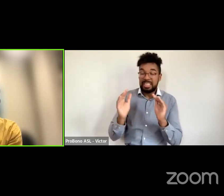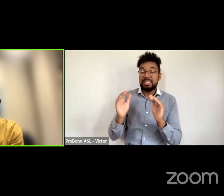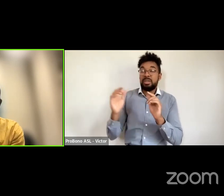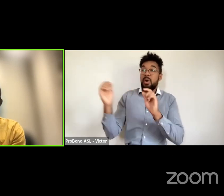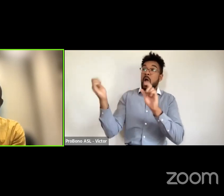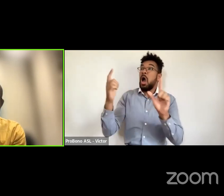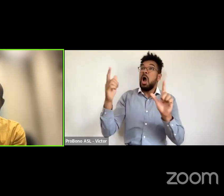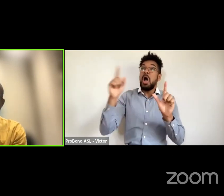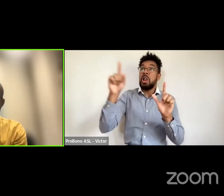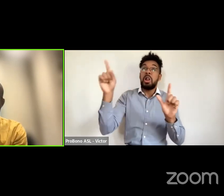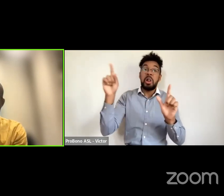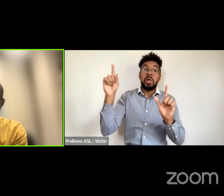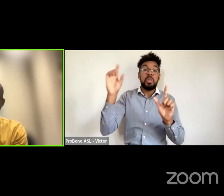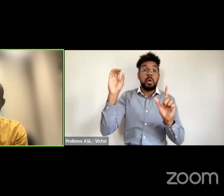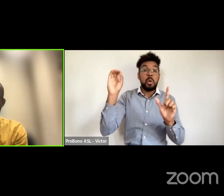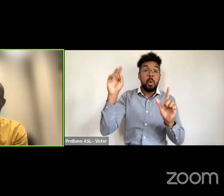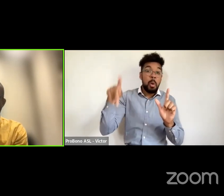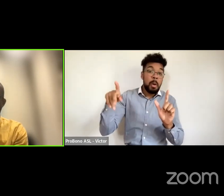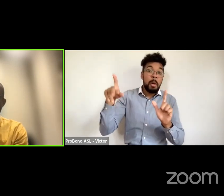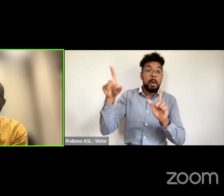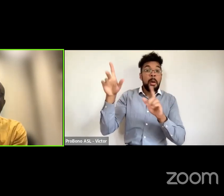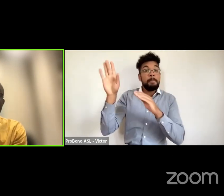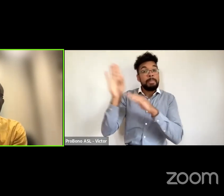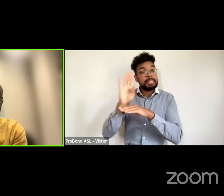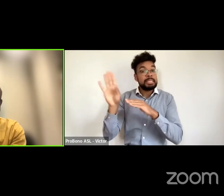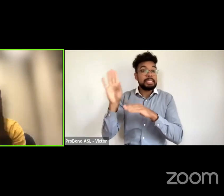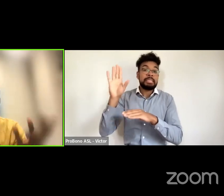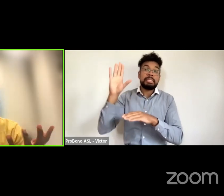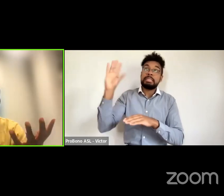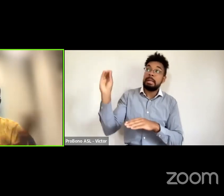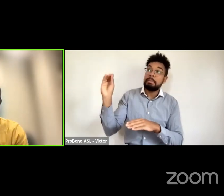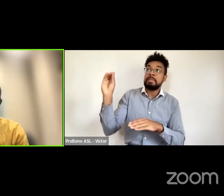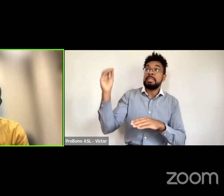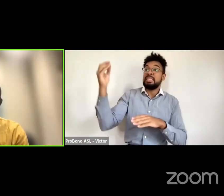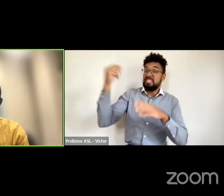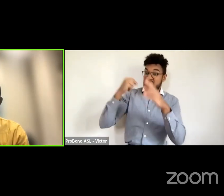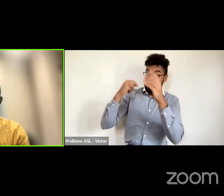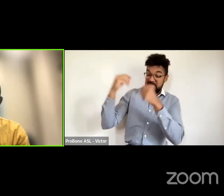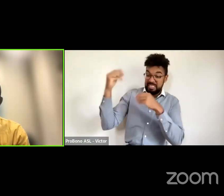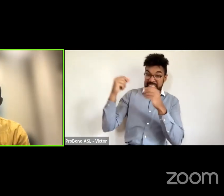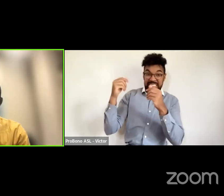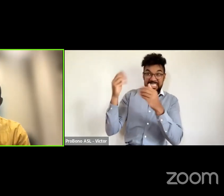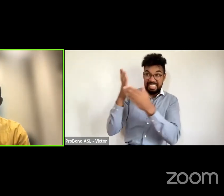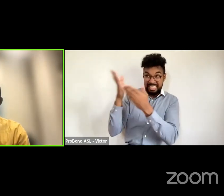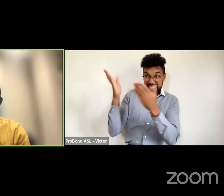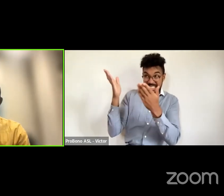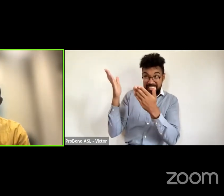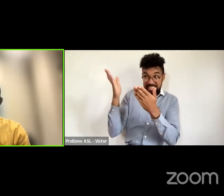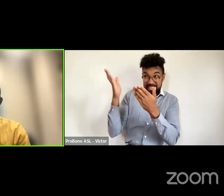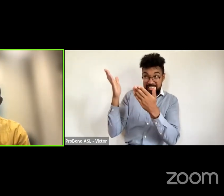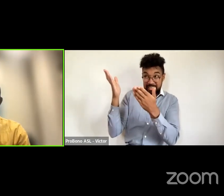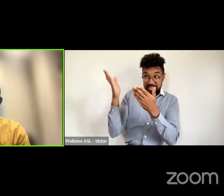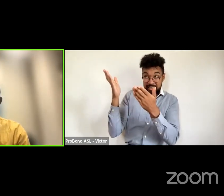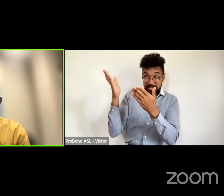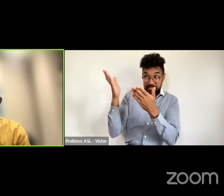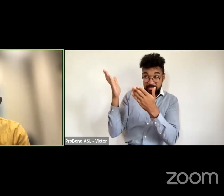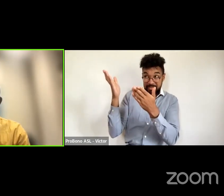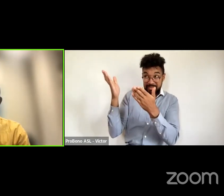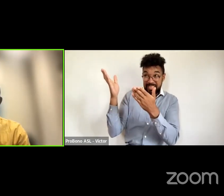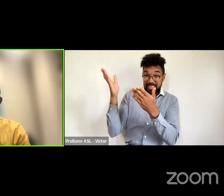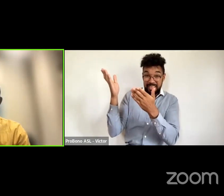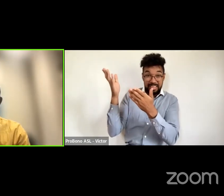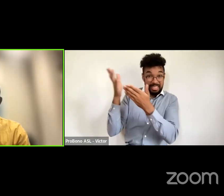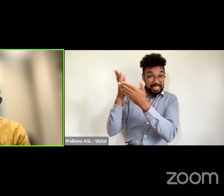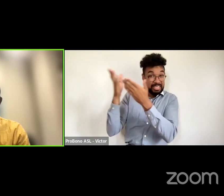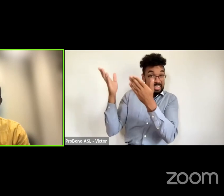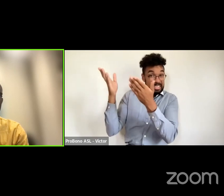us um um contributed to this port of resources they have you know